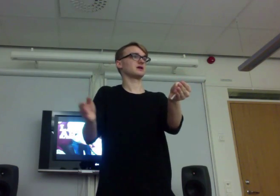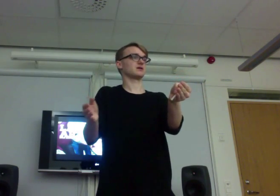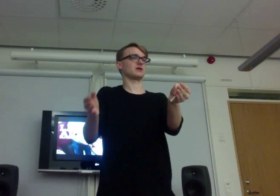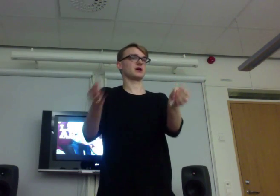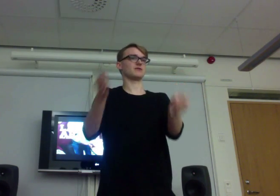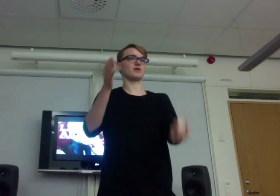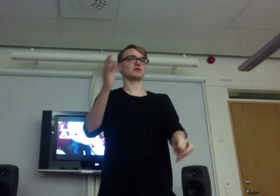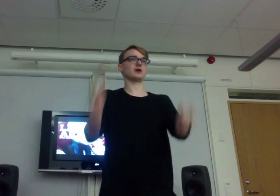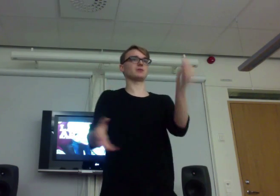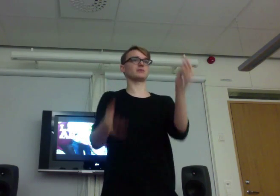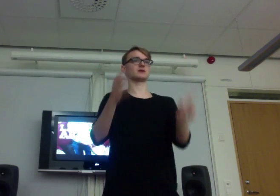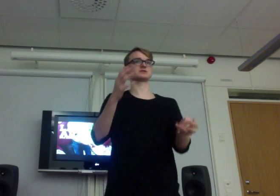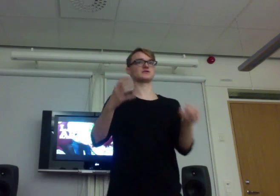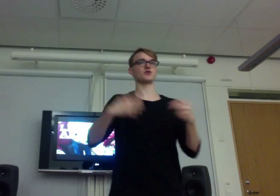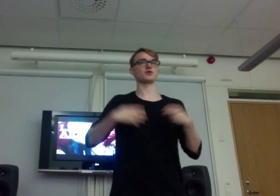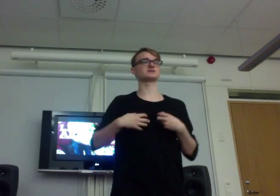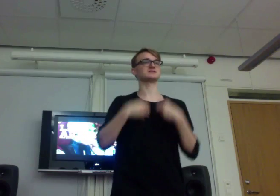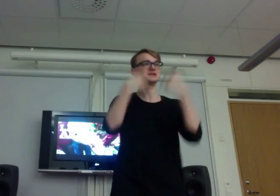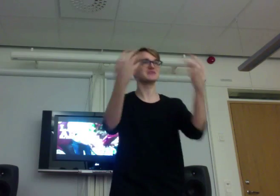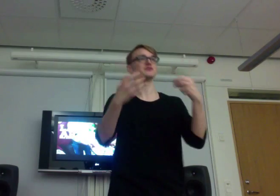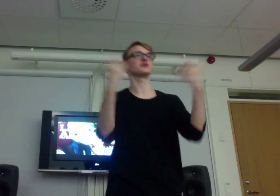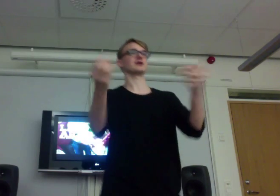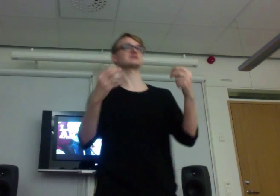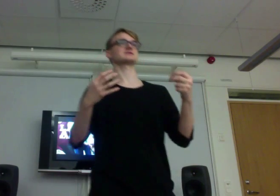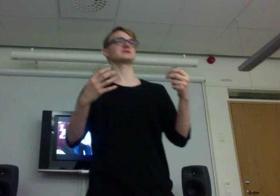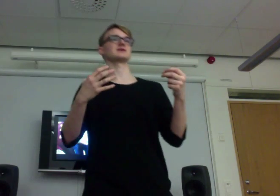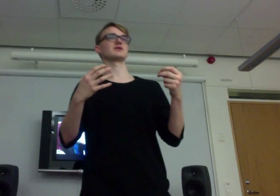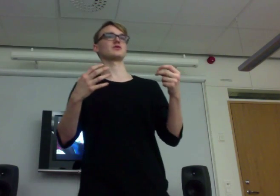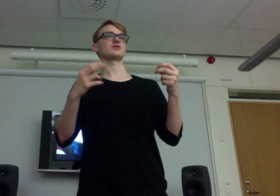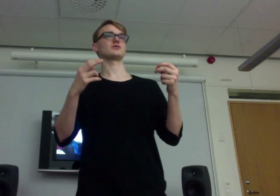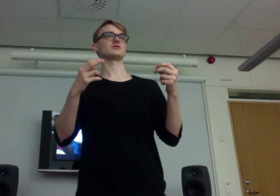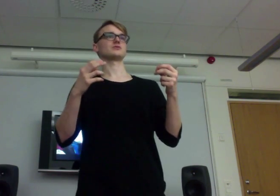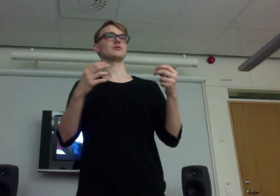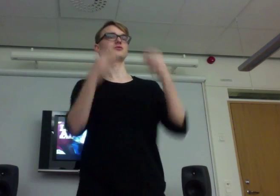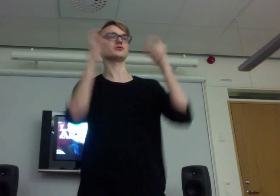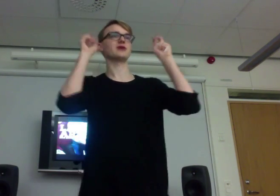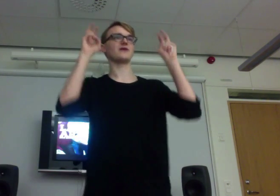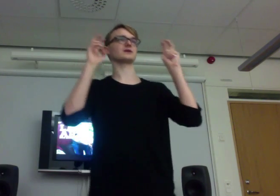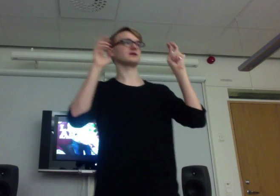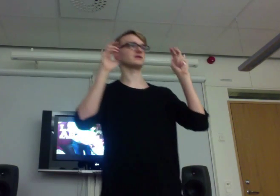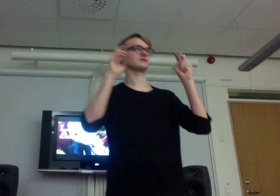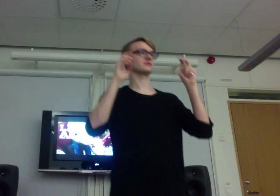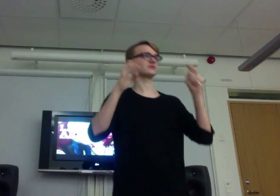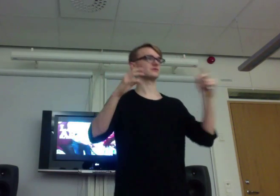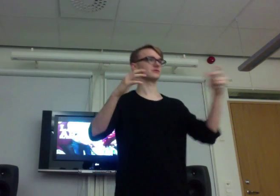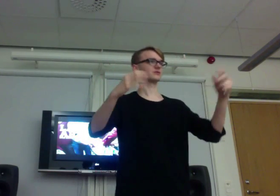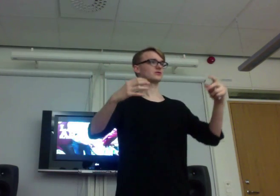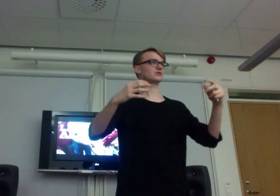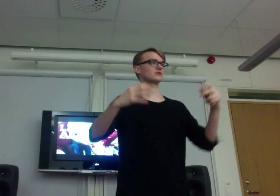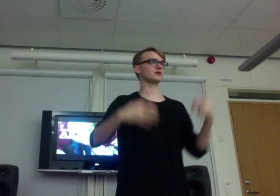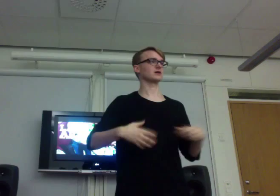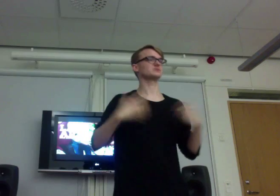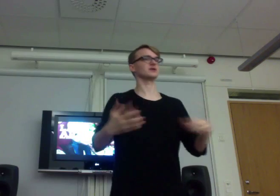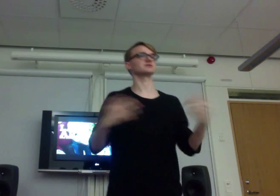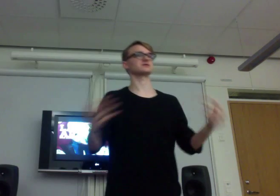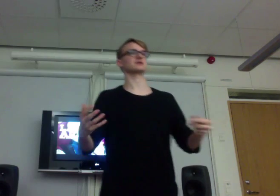And very double. Because they, of course, lived things. Both your character experienced things.